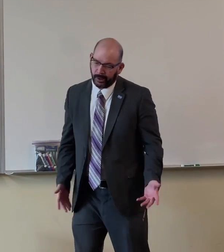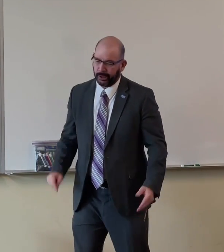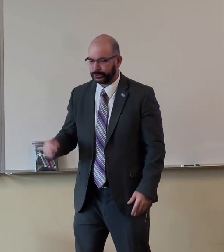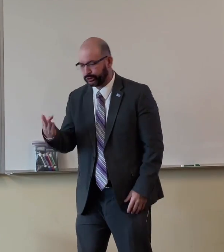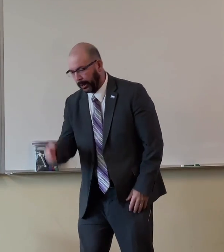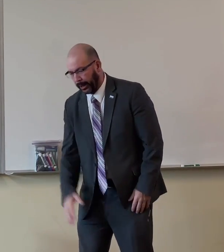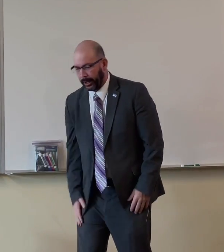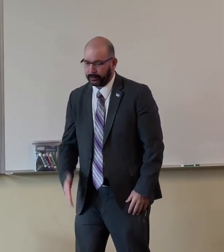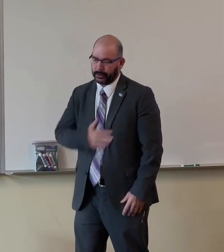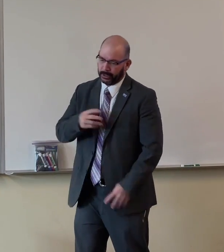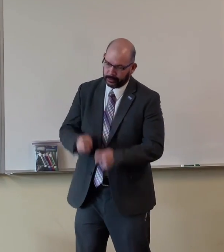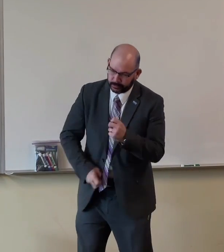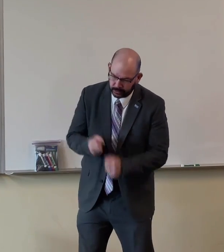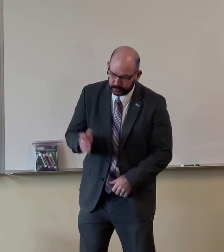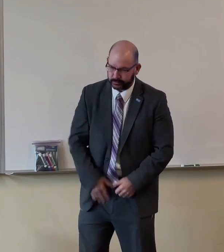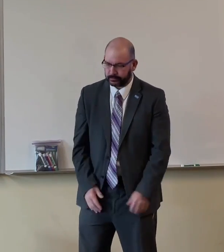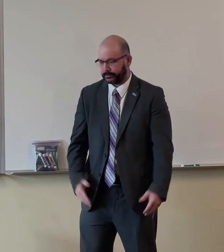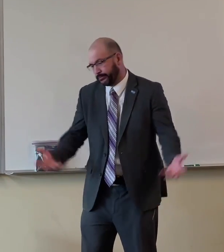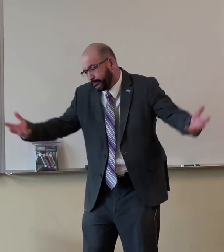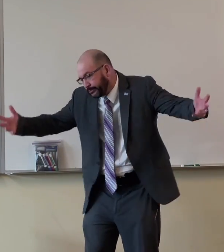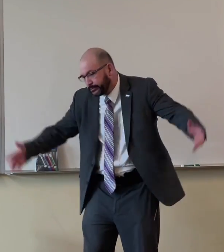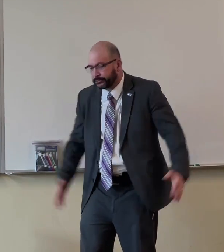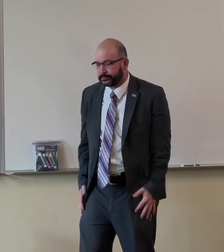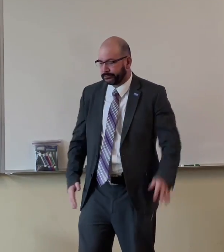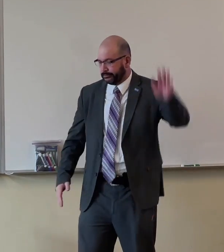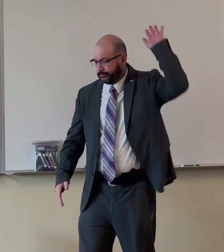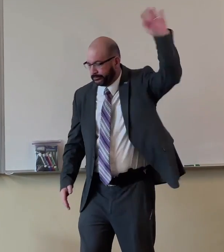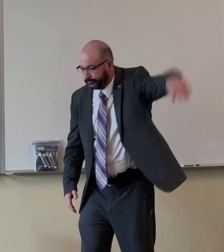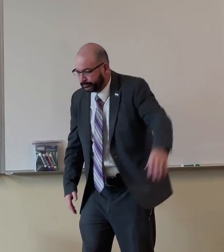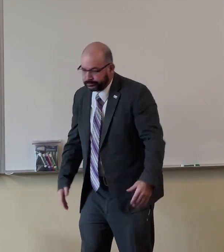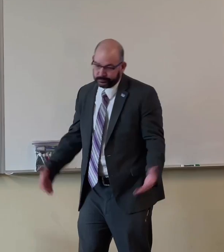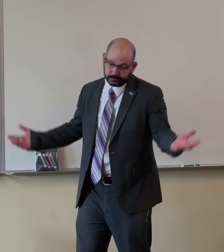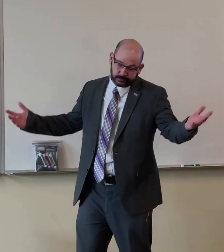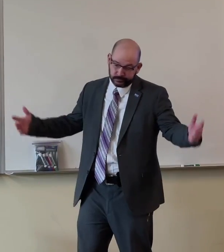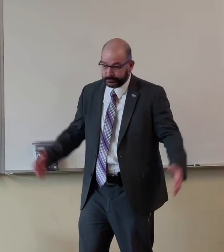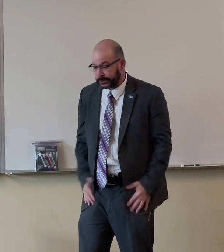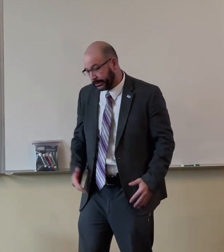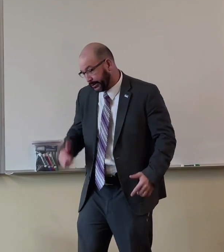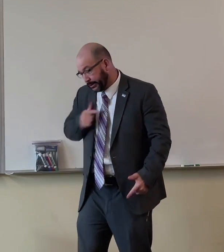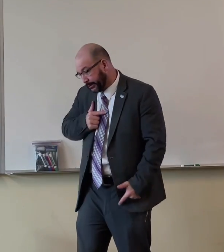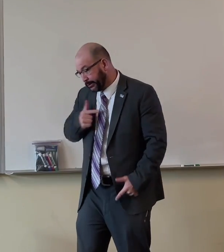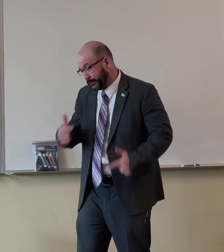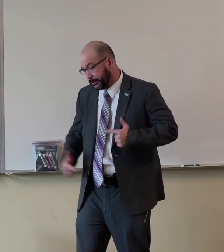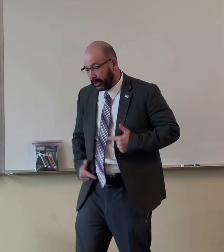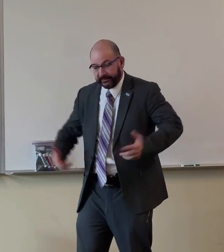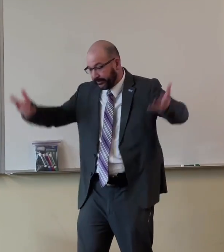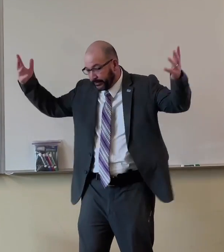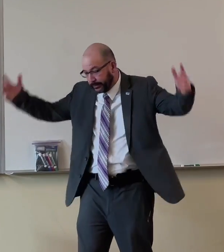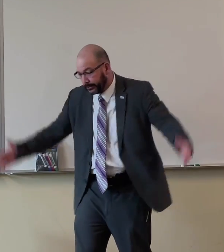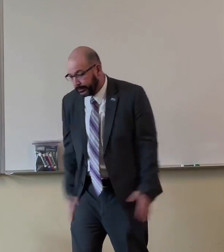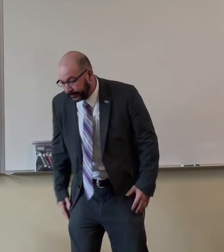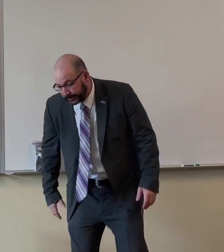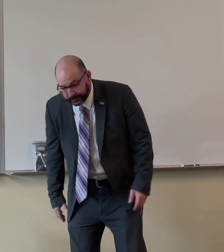hmm, with the glasses on, is too bad. You got to need God, right? Life is all messed up.